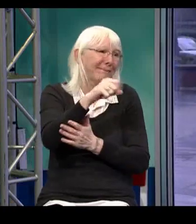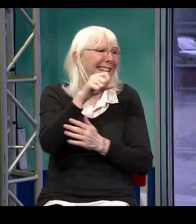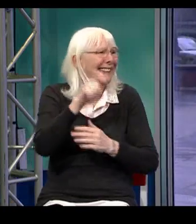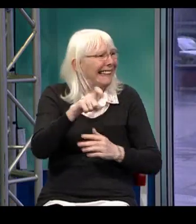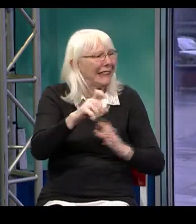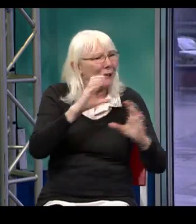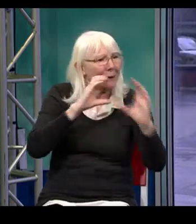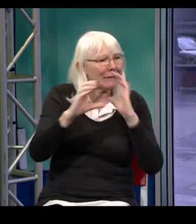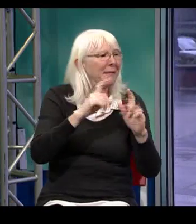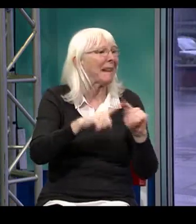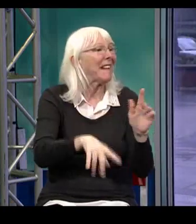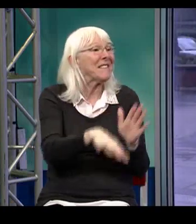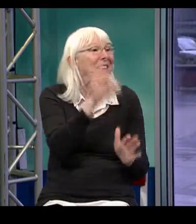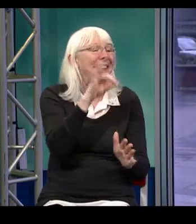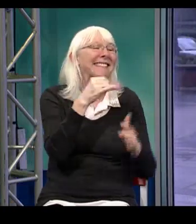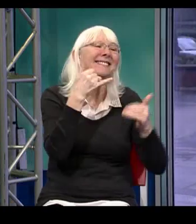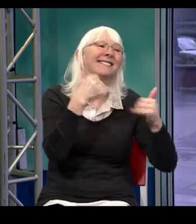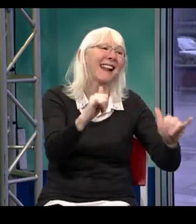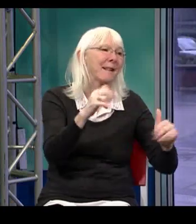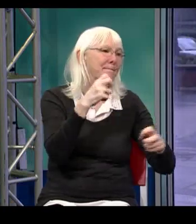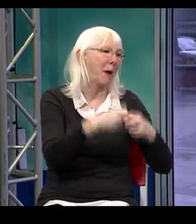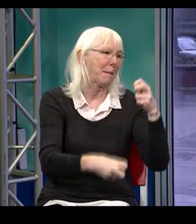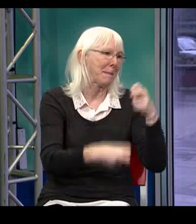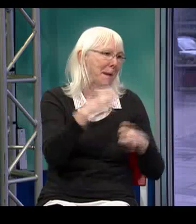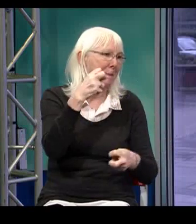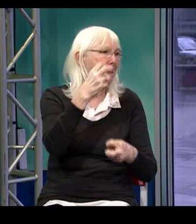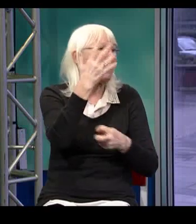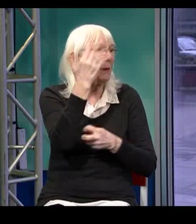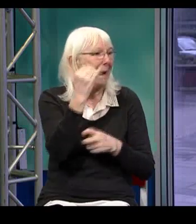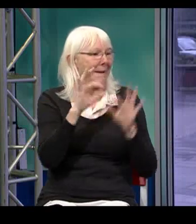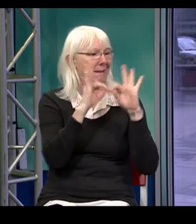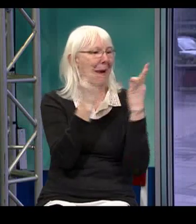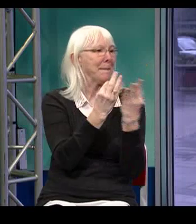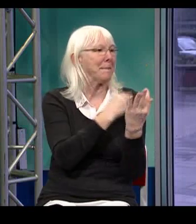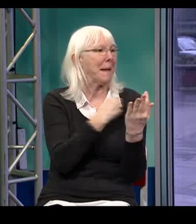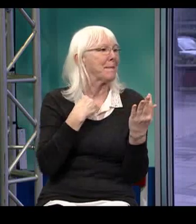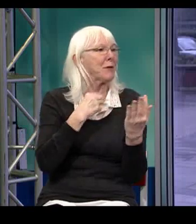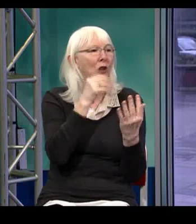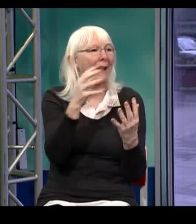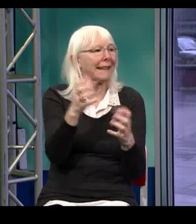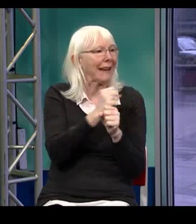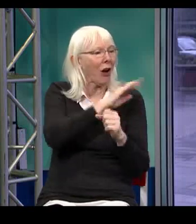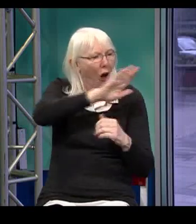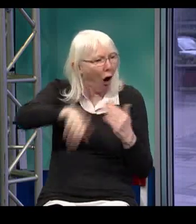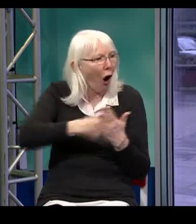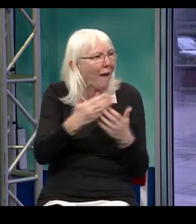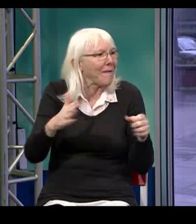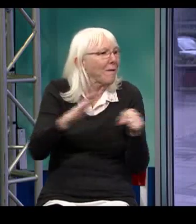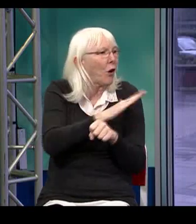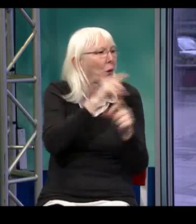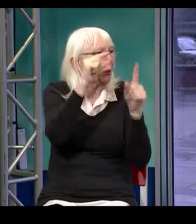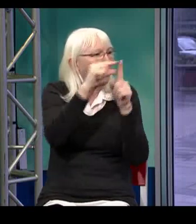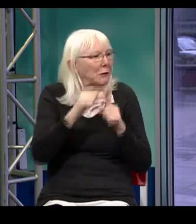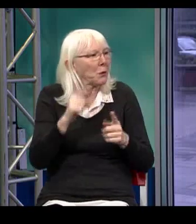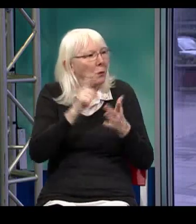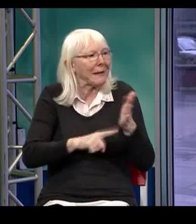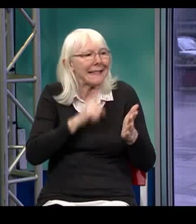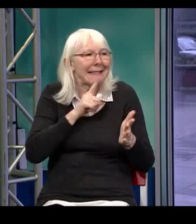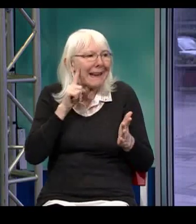happened quite a bit. And they found that even with a family member present, the communication wasn't sufficient. You know, either